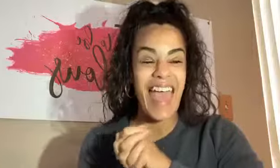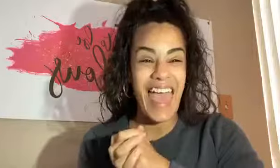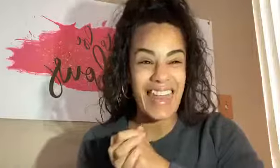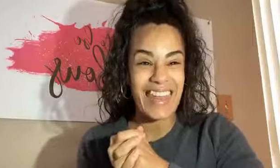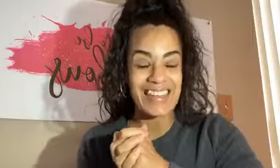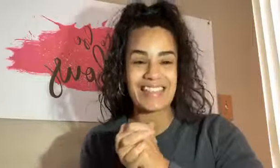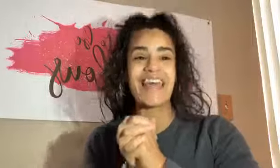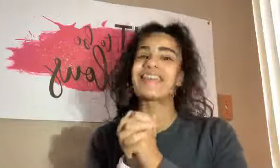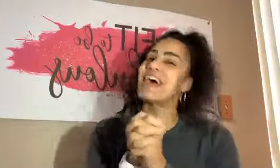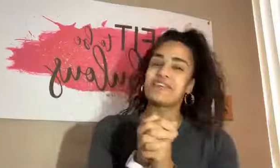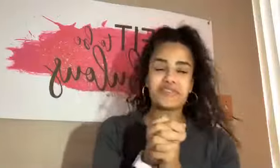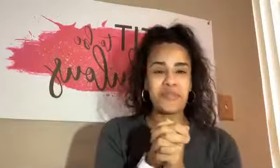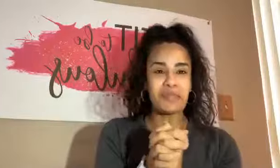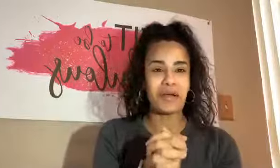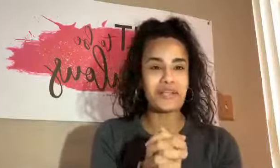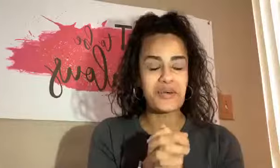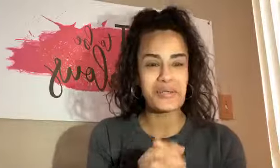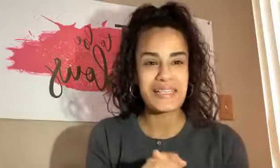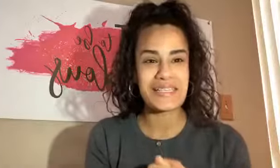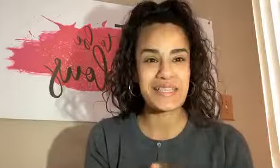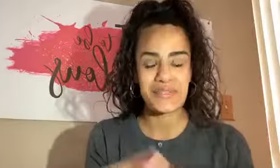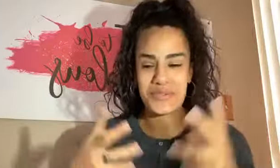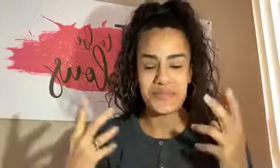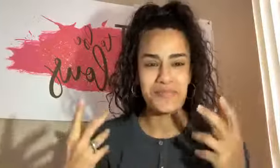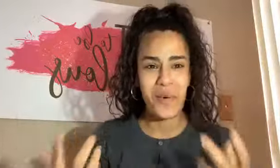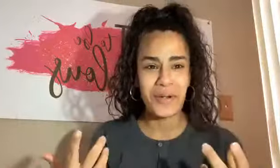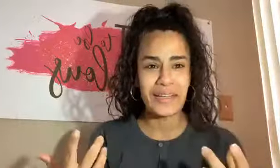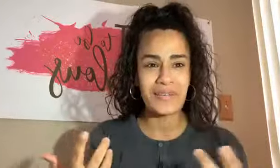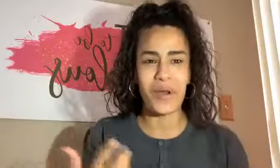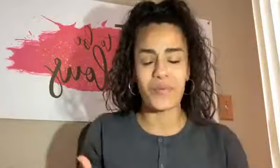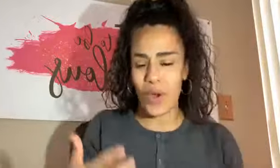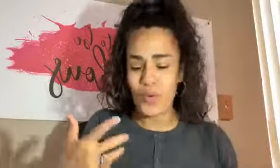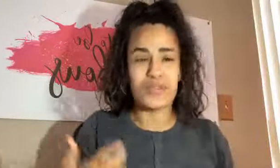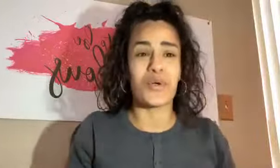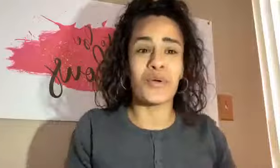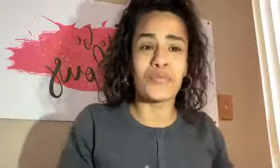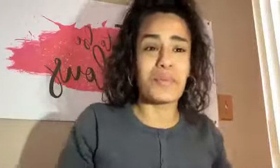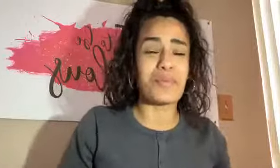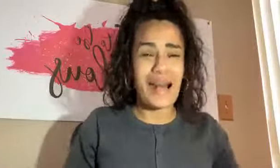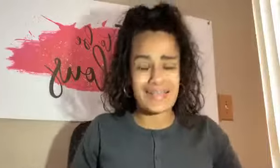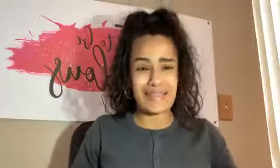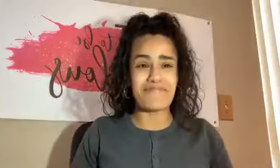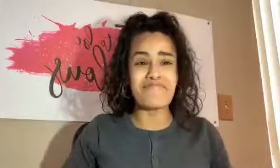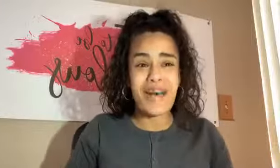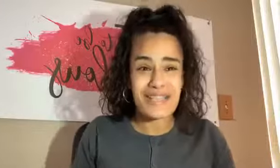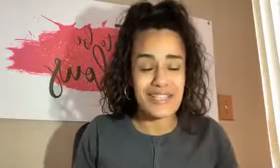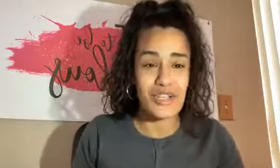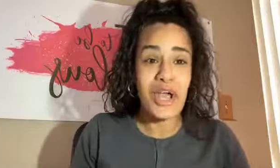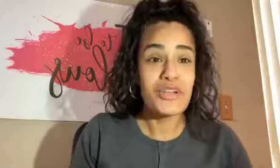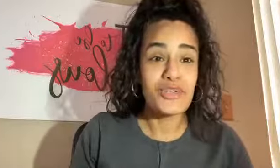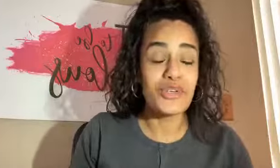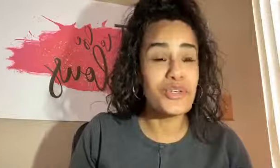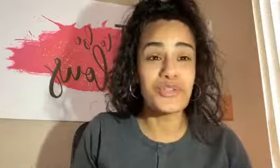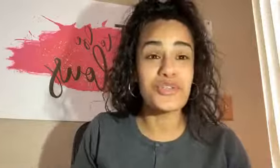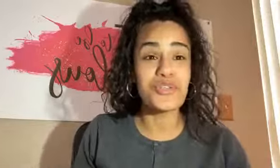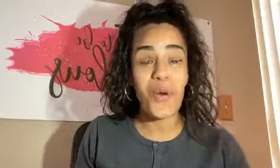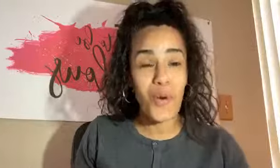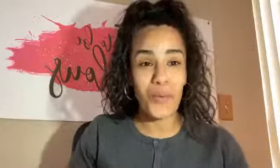endless. That is what my Yogi says this morning, right? We always start off with a positive message. So your soul